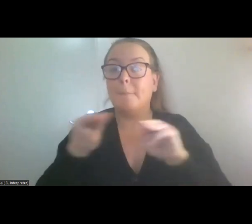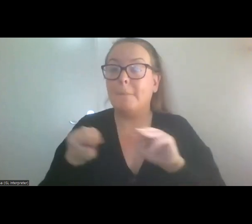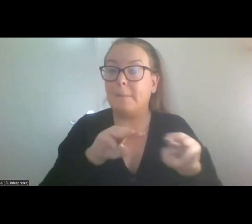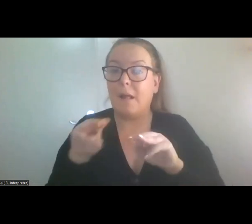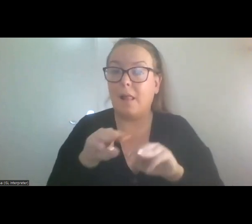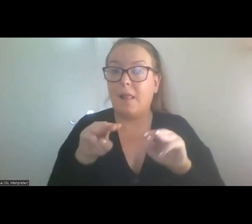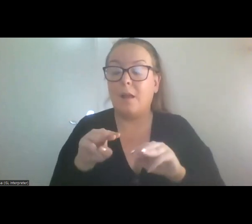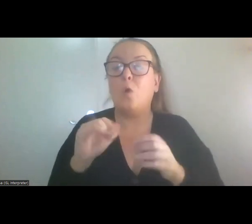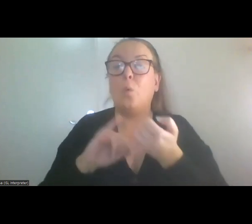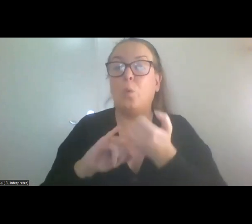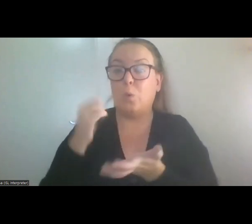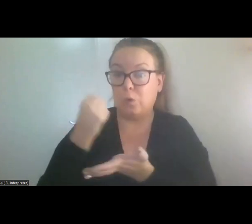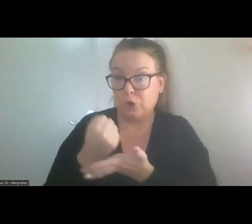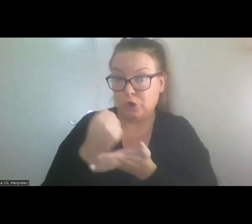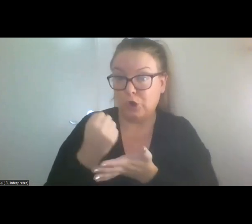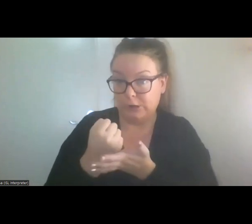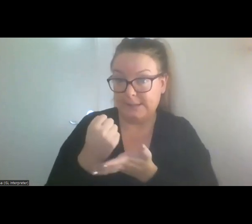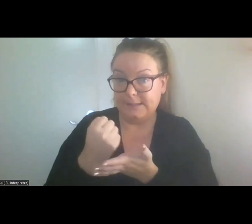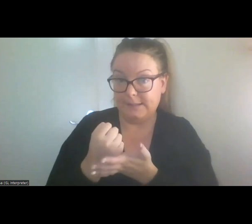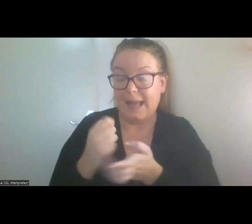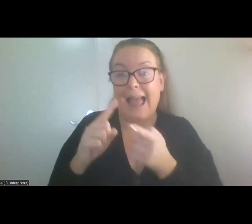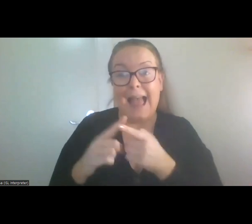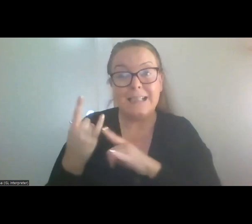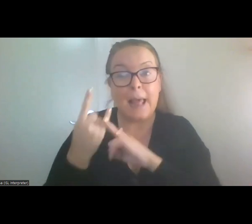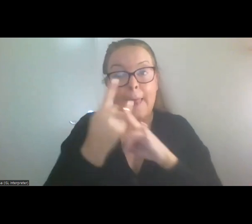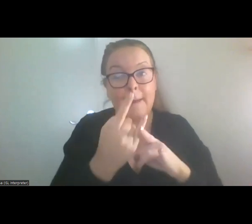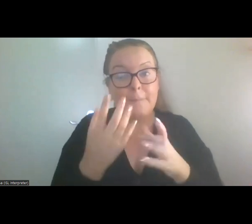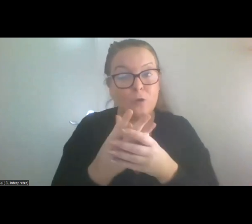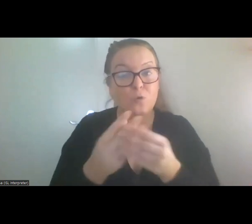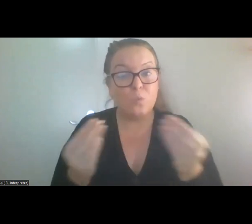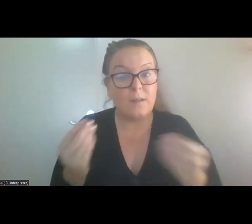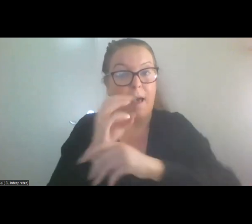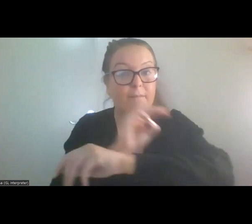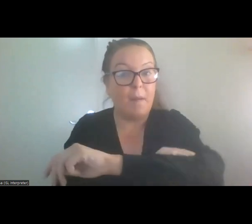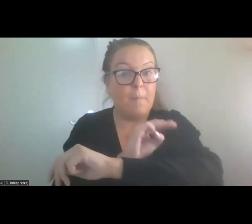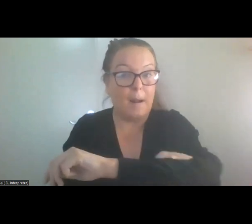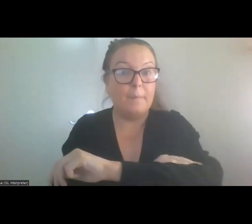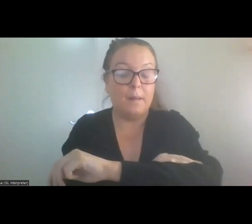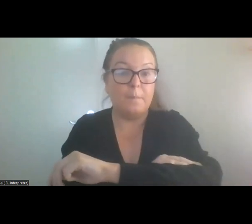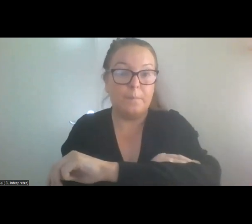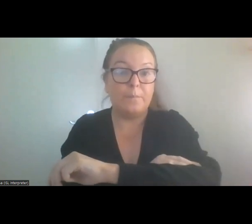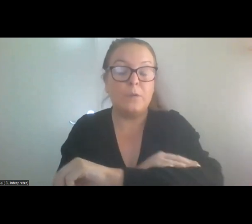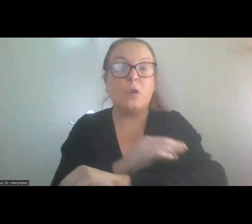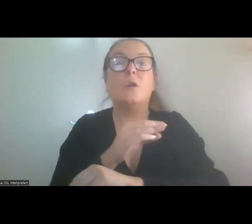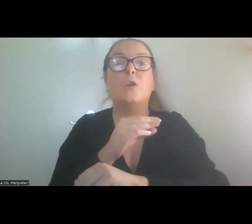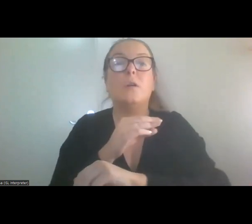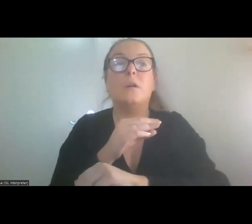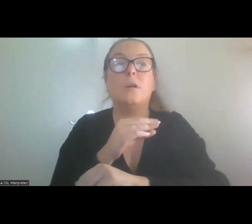and helping to solve the problems being caused to the environment.